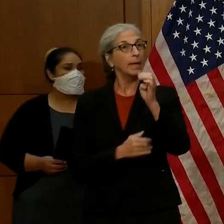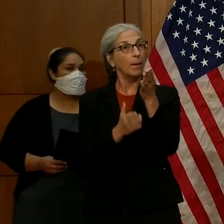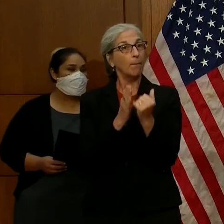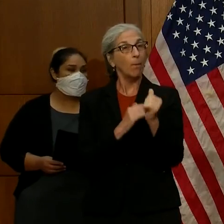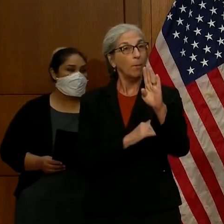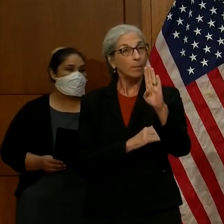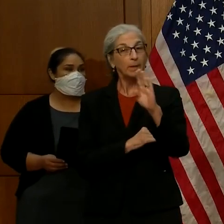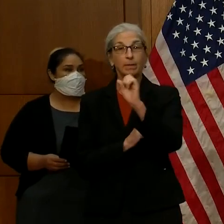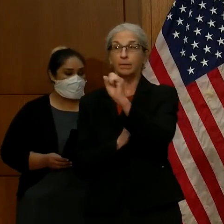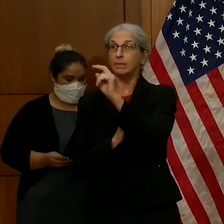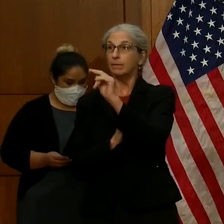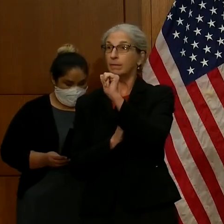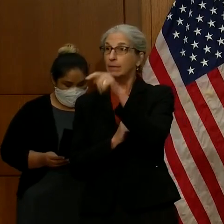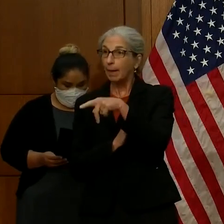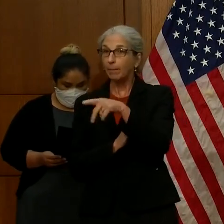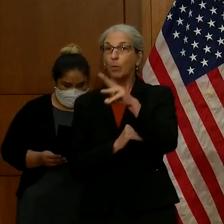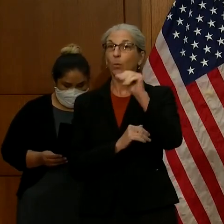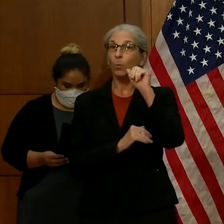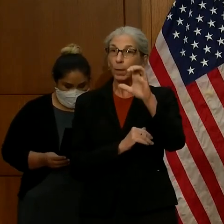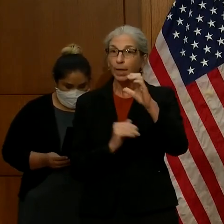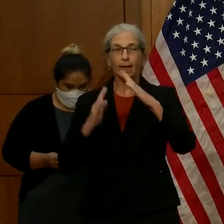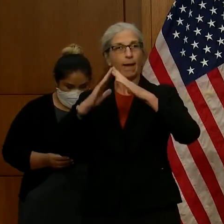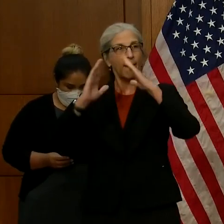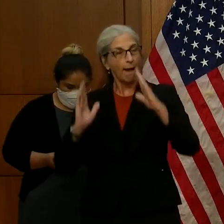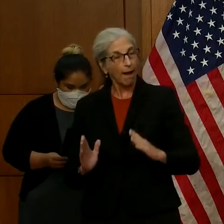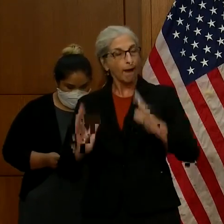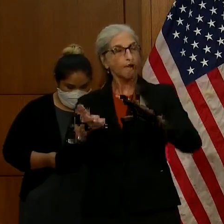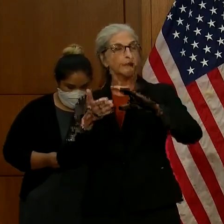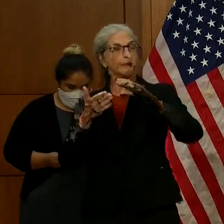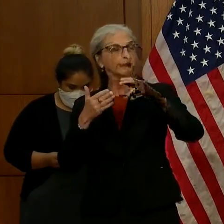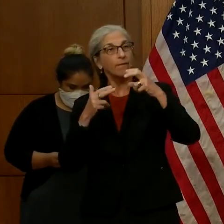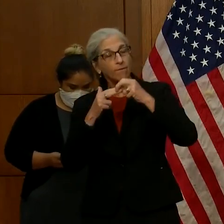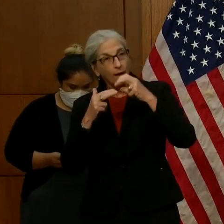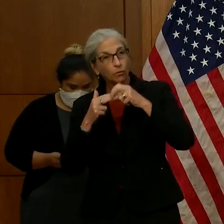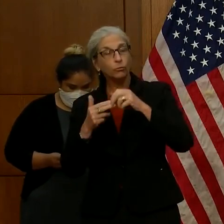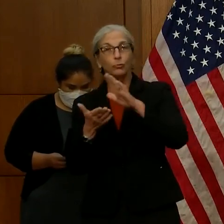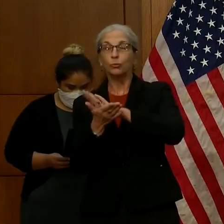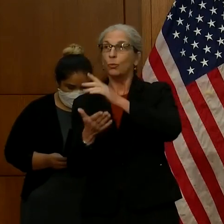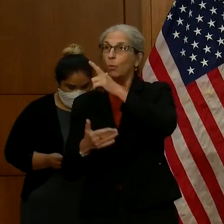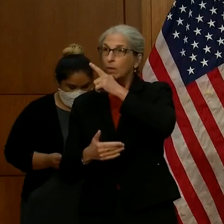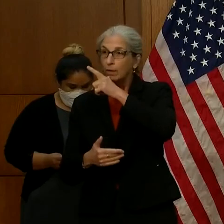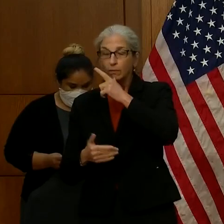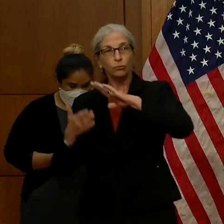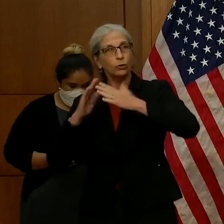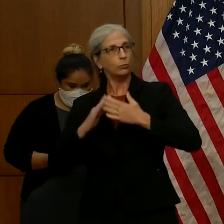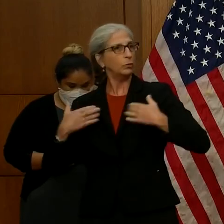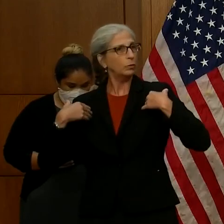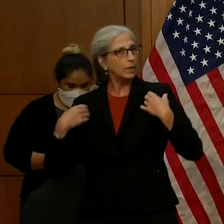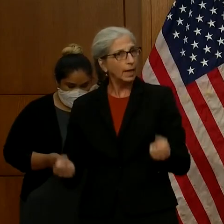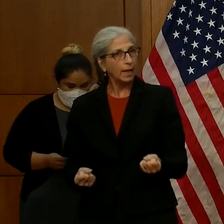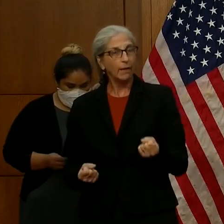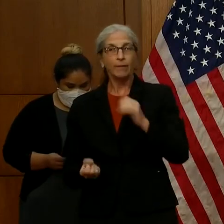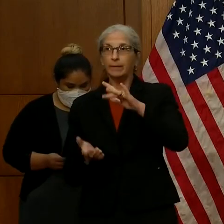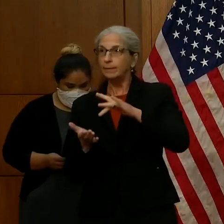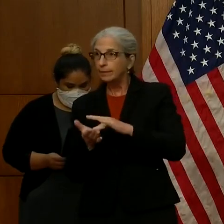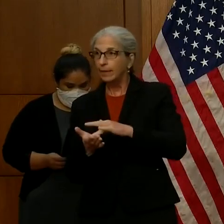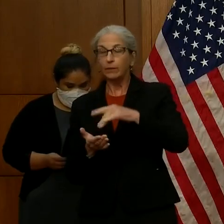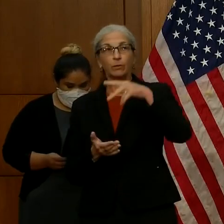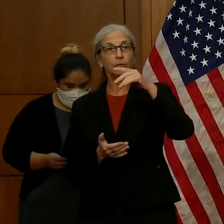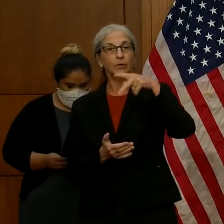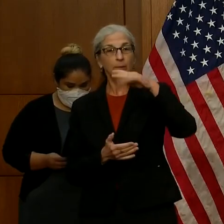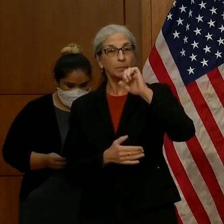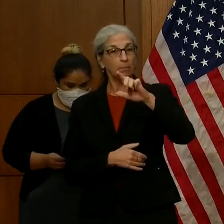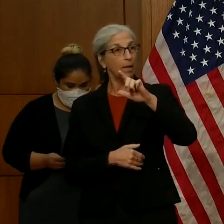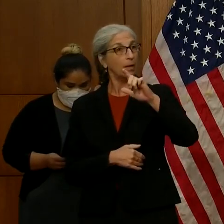WIC, housing vouchers, school lunches, community health, centers, Pell grants, and federal